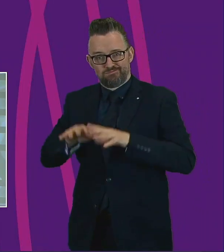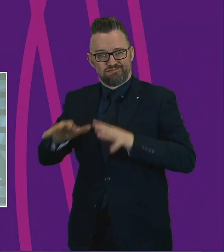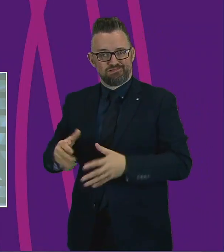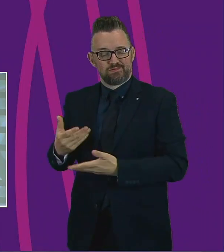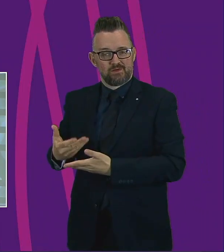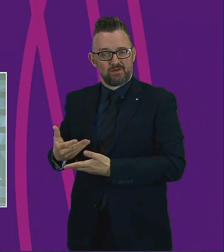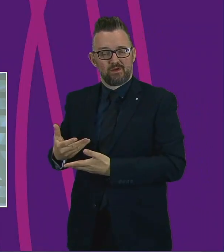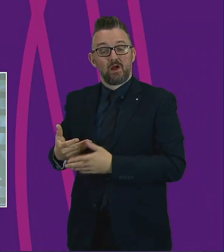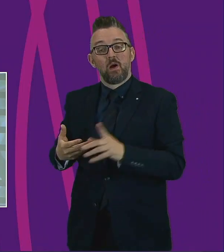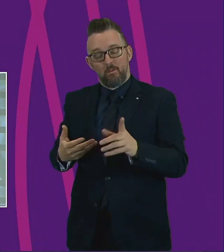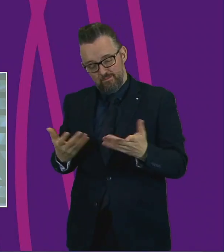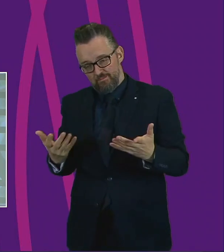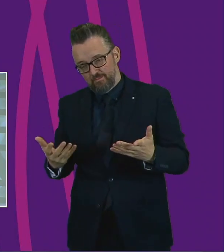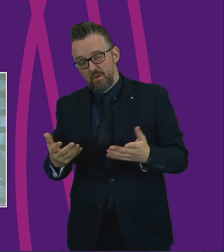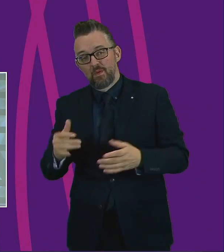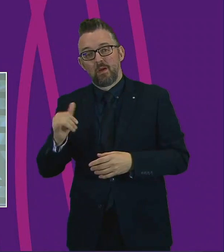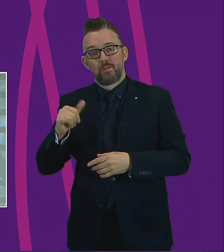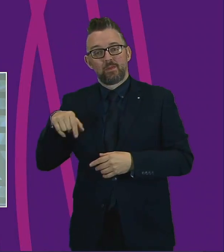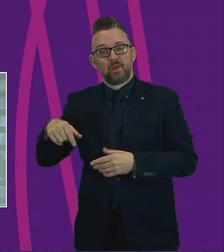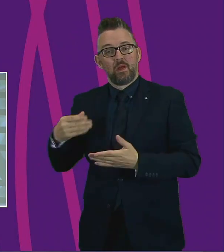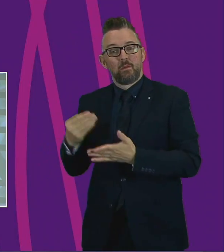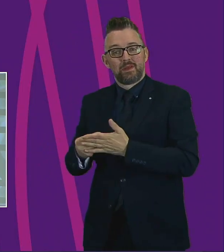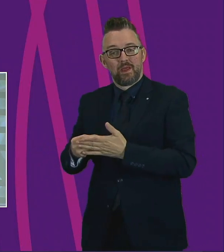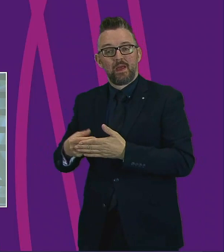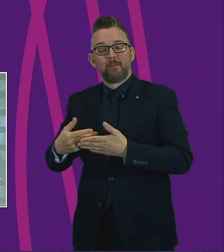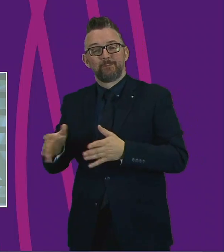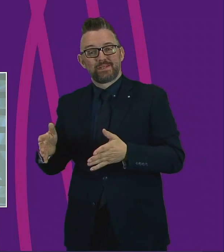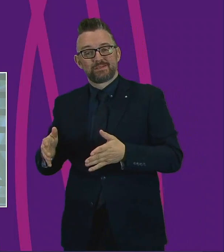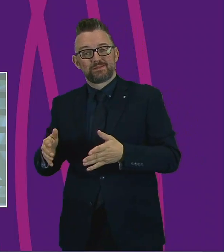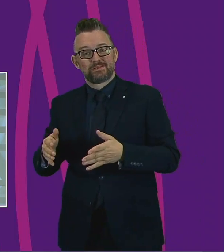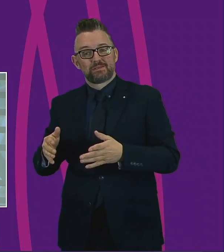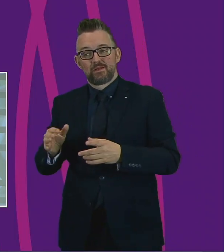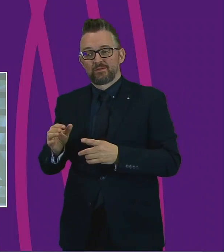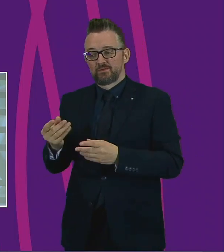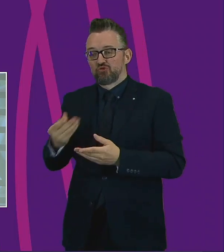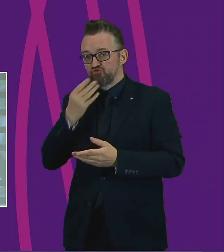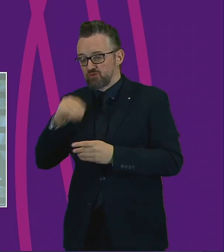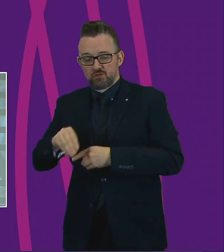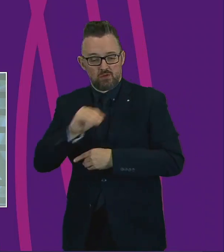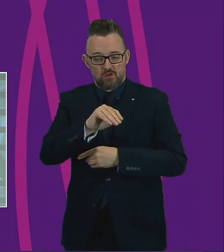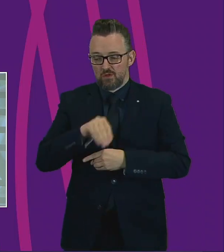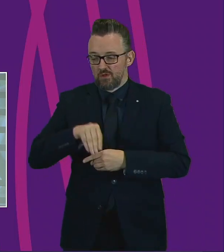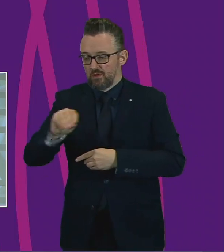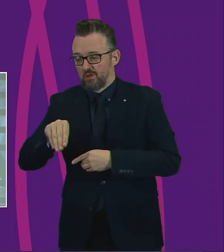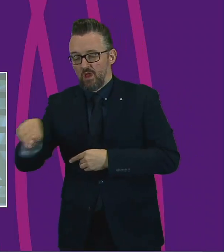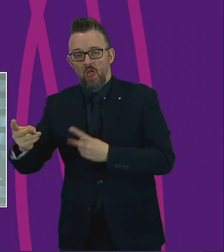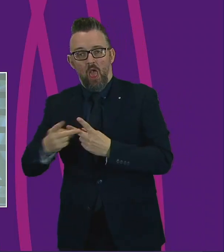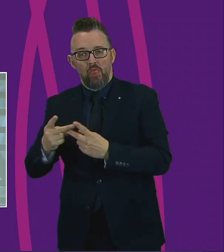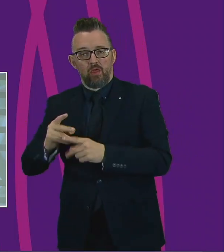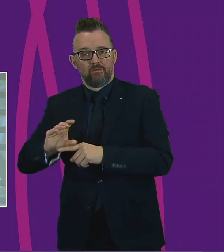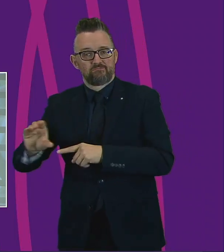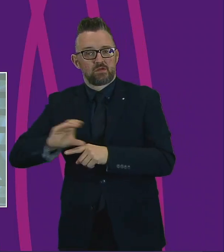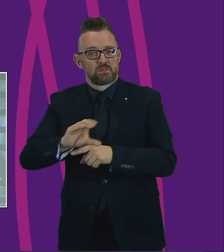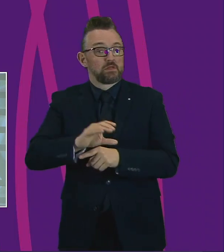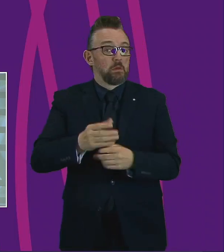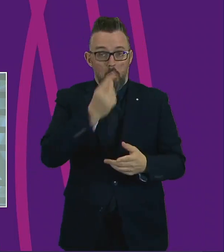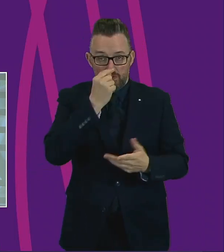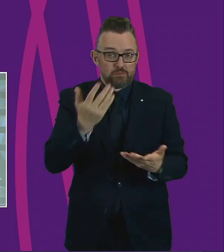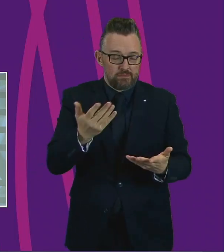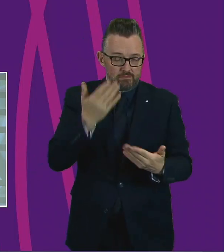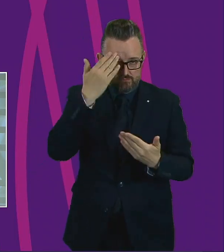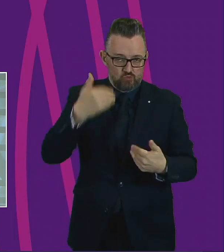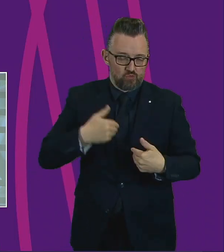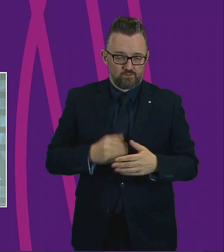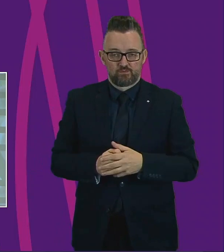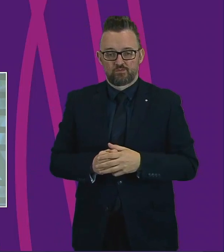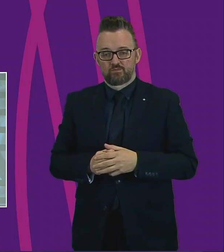although, of course, it may be that that has been subsequently applied to other important funding streams. And in terms